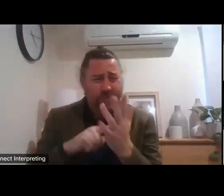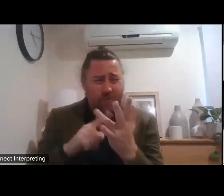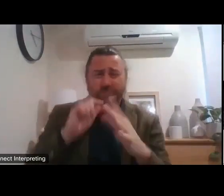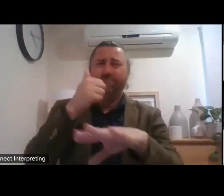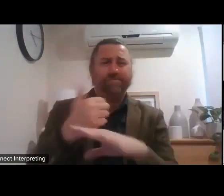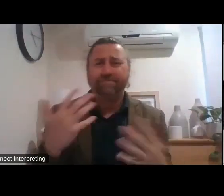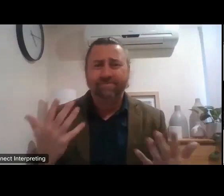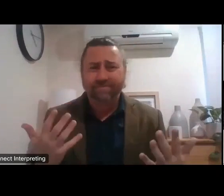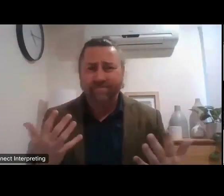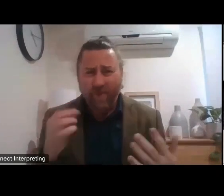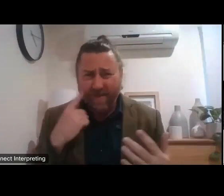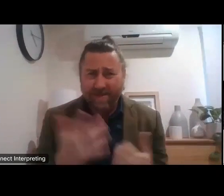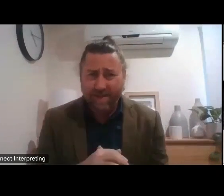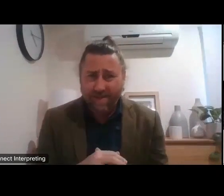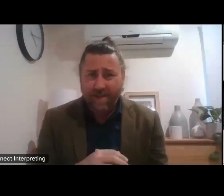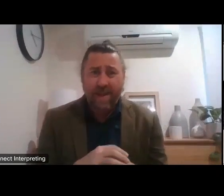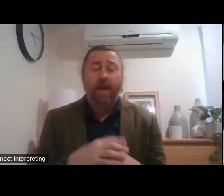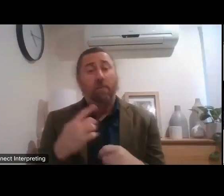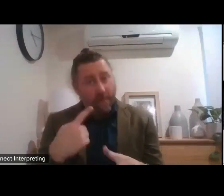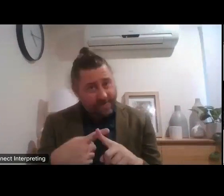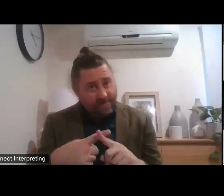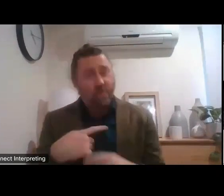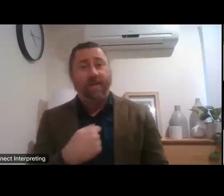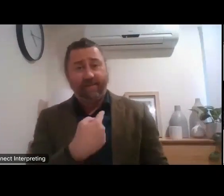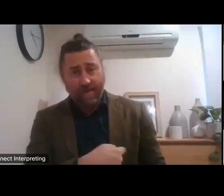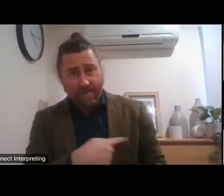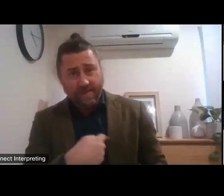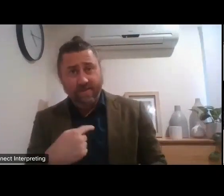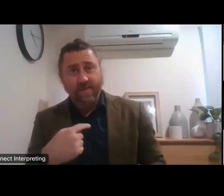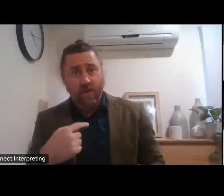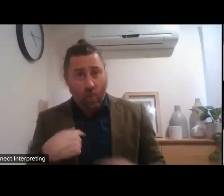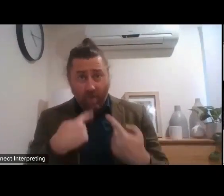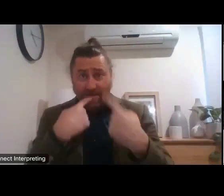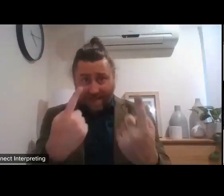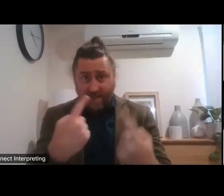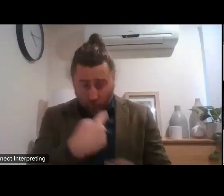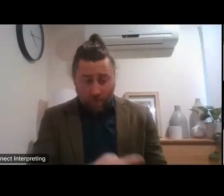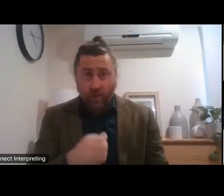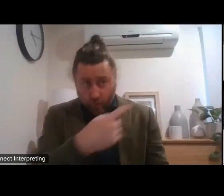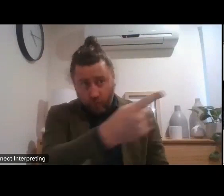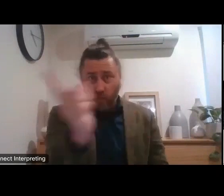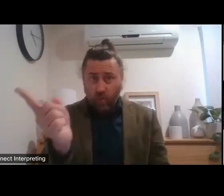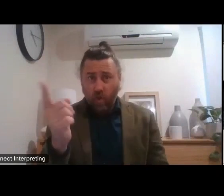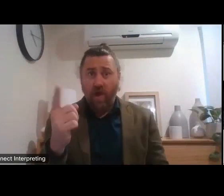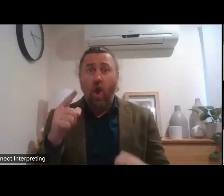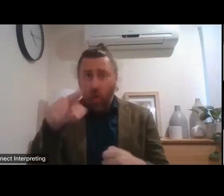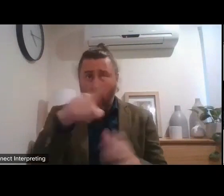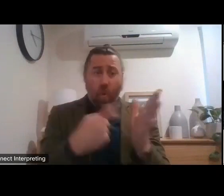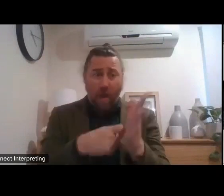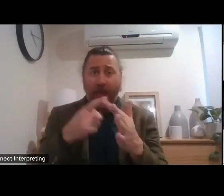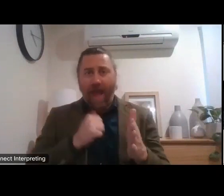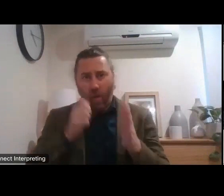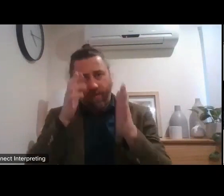then besides all that we've already committed to putting you at the center so the review is going to be done differently um